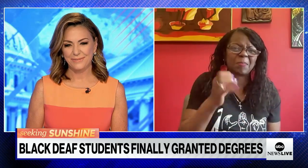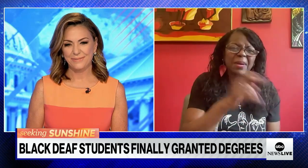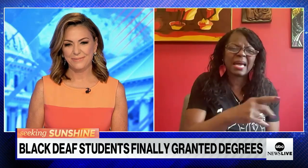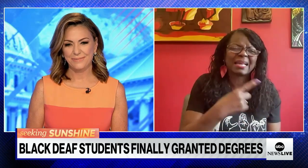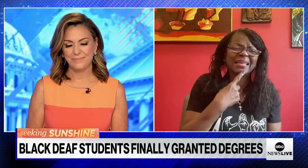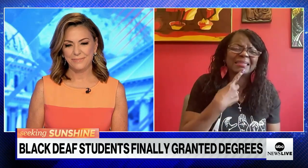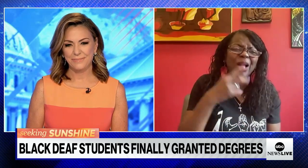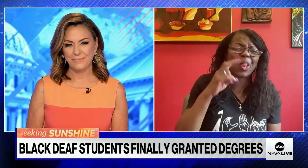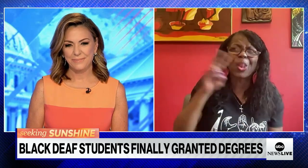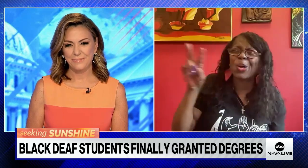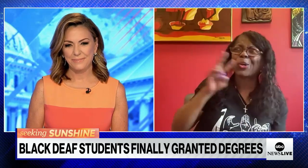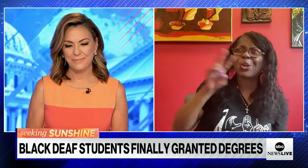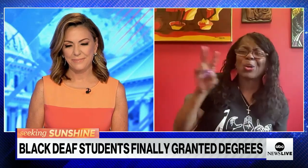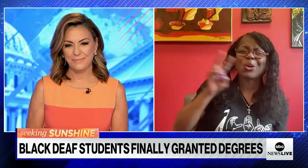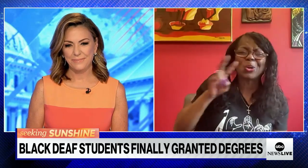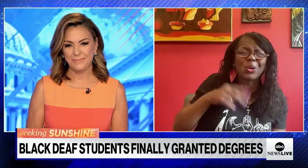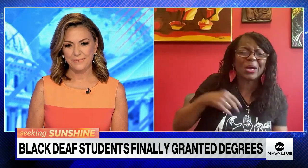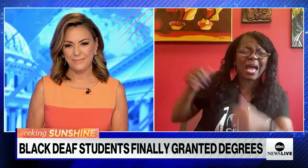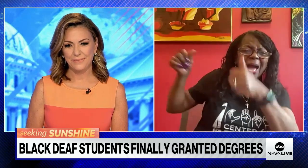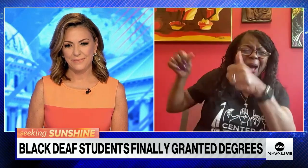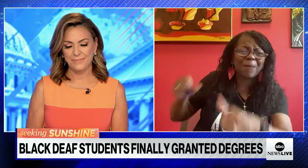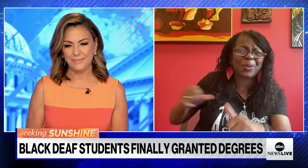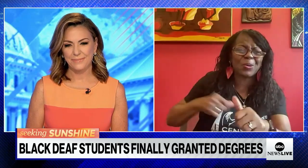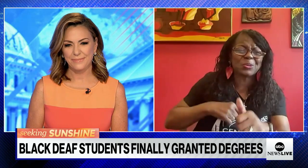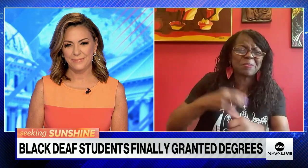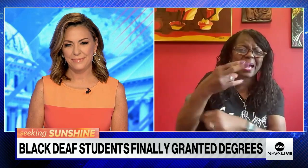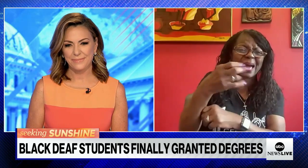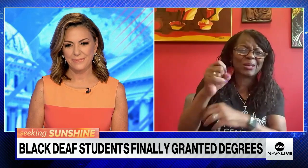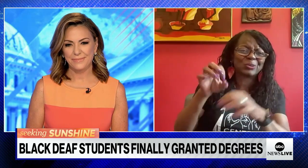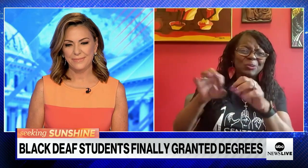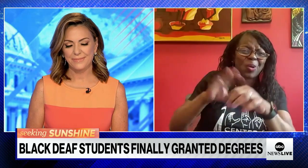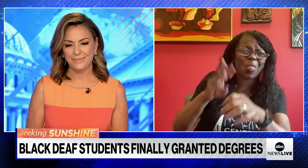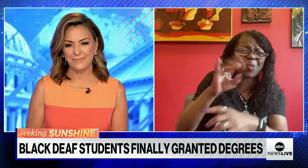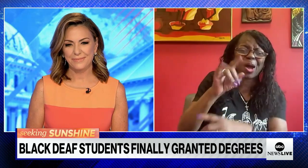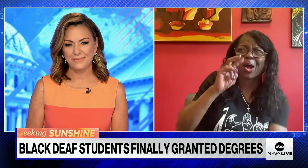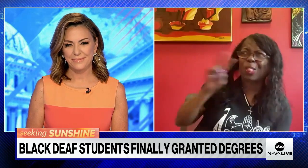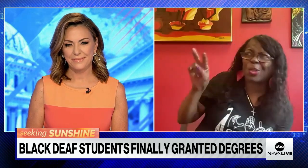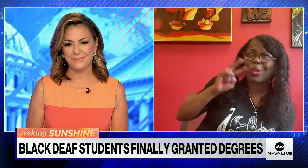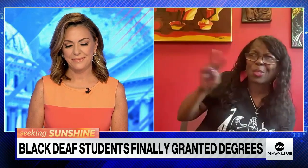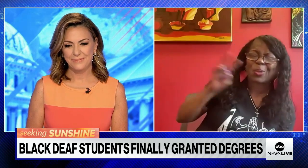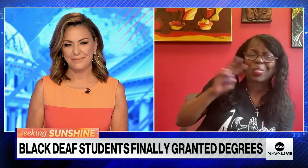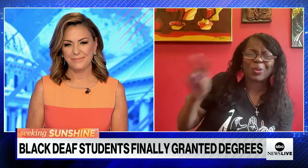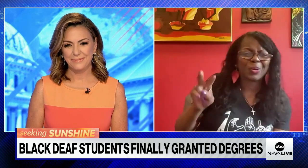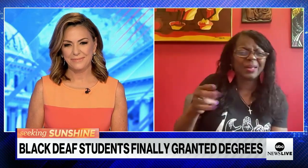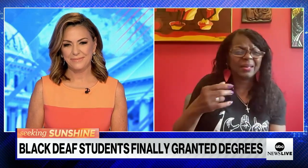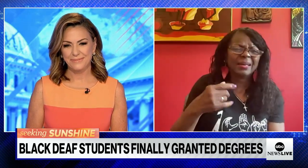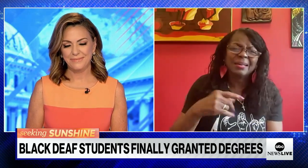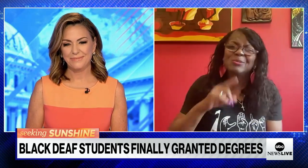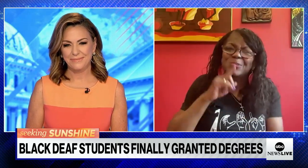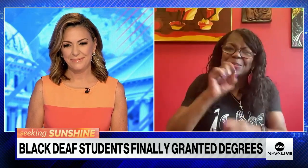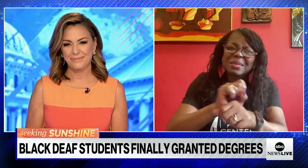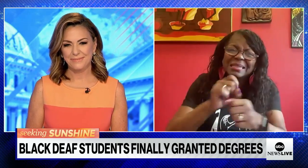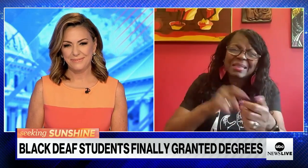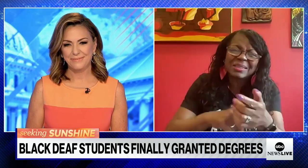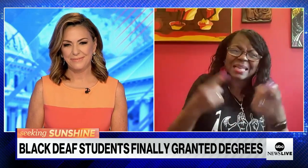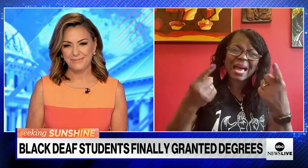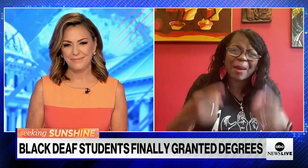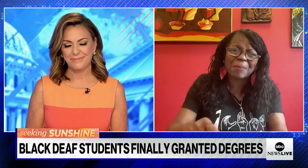add that some of the students have called us back to say, look at what I posted. I have my high school diploma that I posted online.